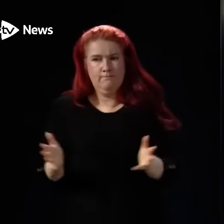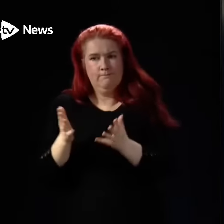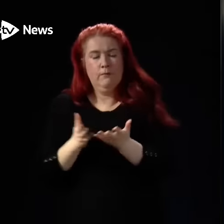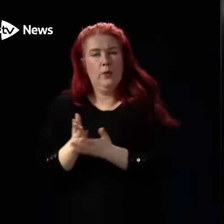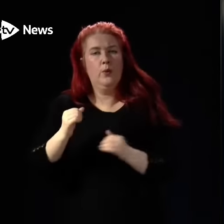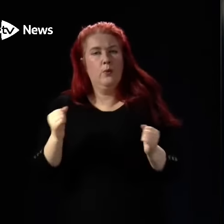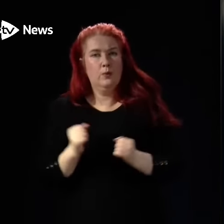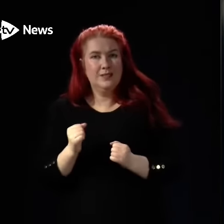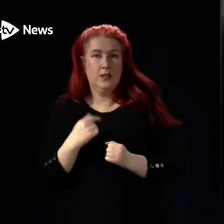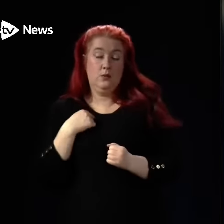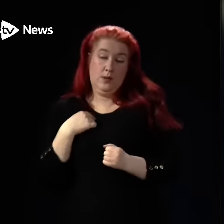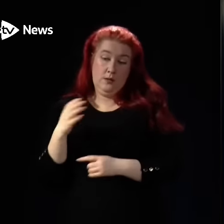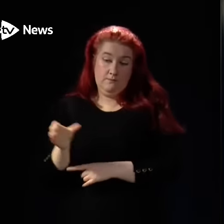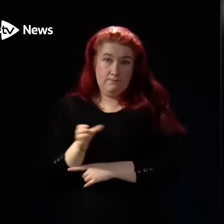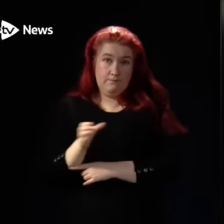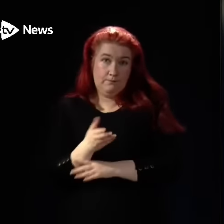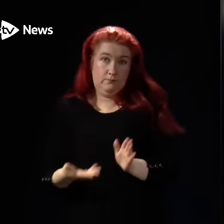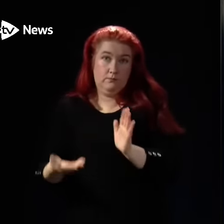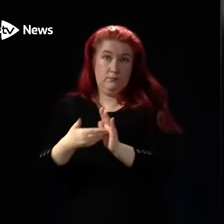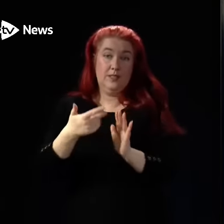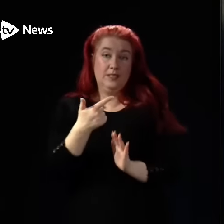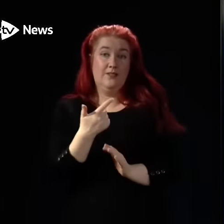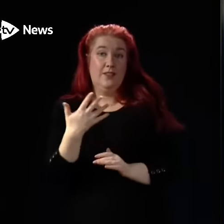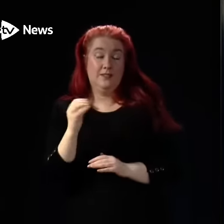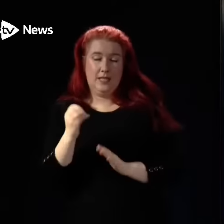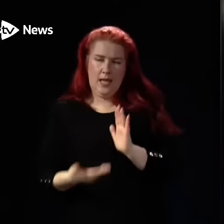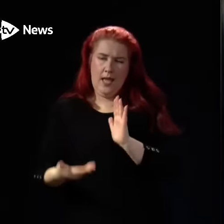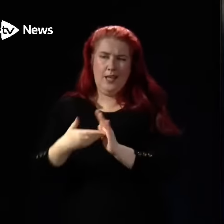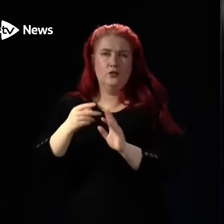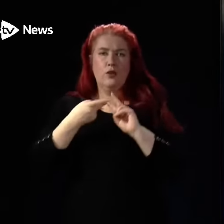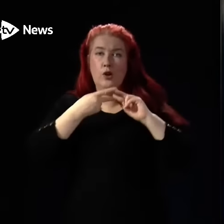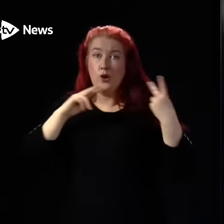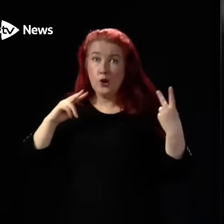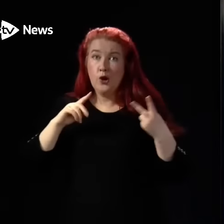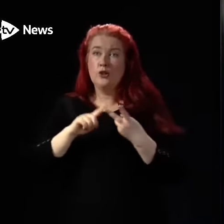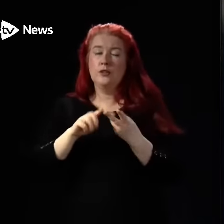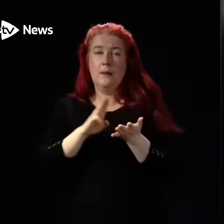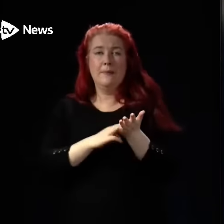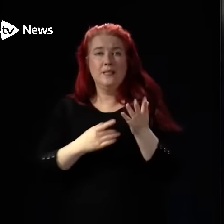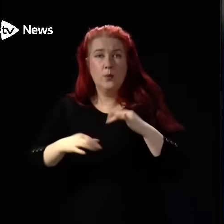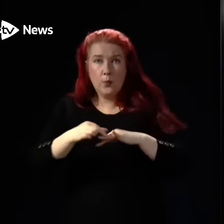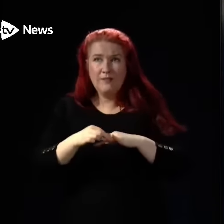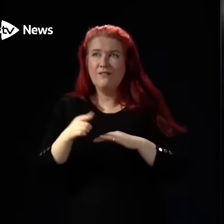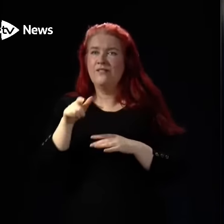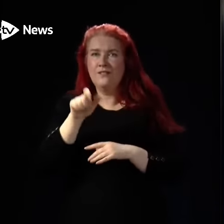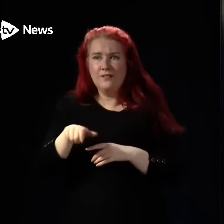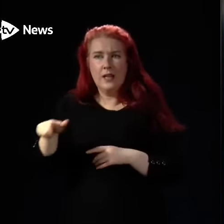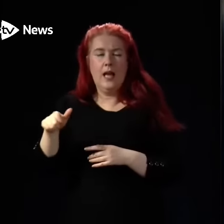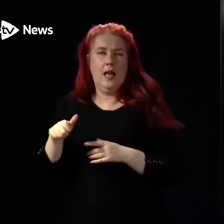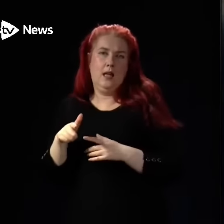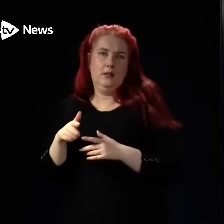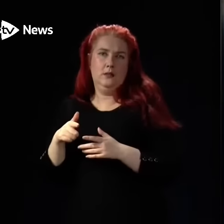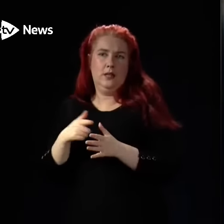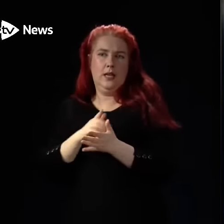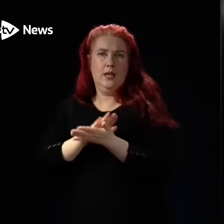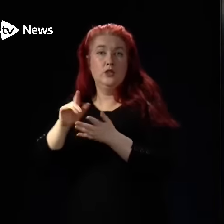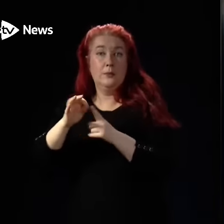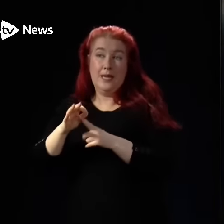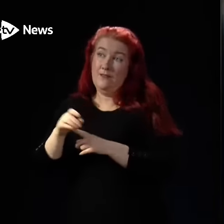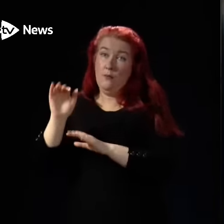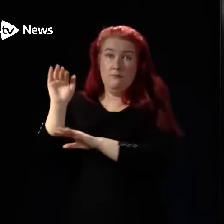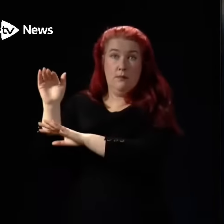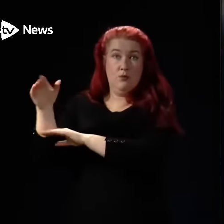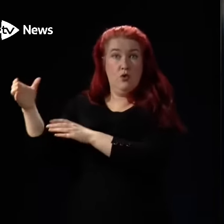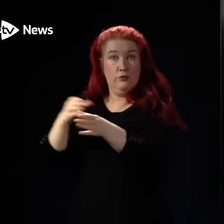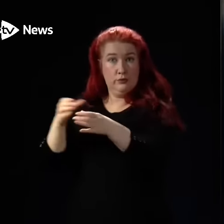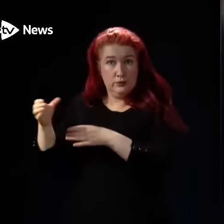funding to recruit up to 750 extra nurses, midwives and allied health professionals from overseas as